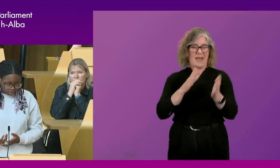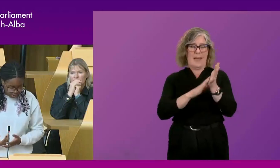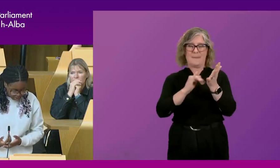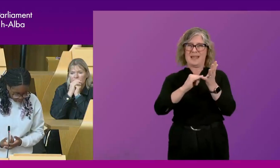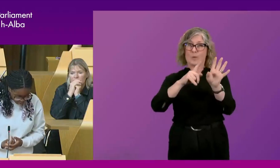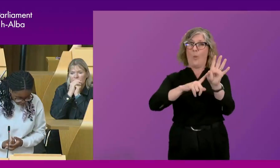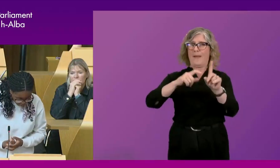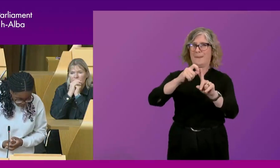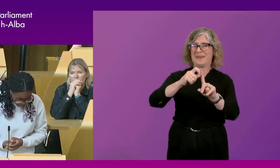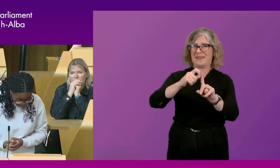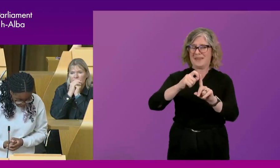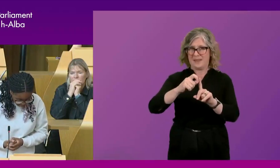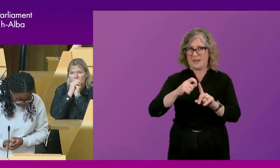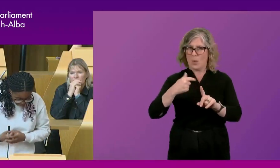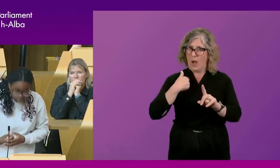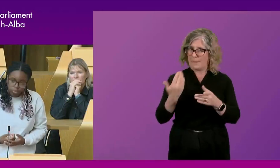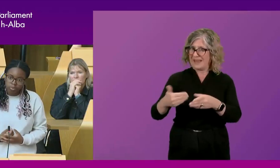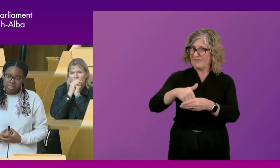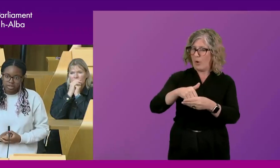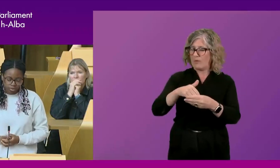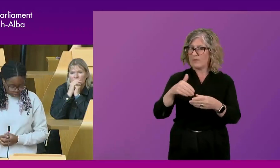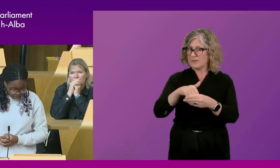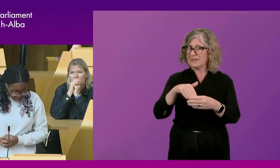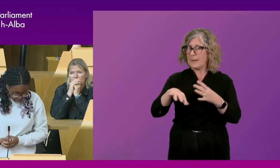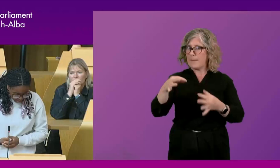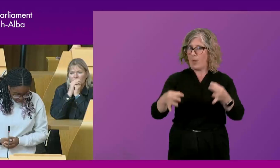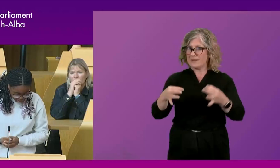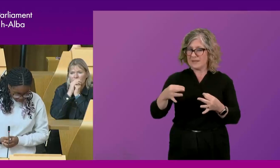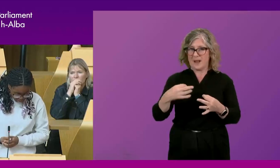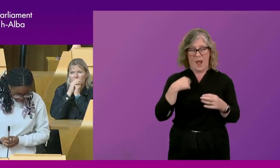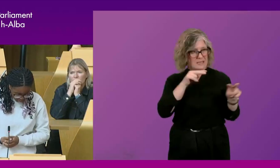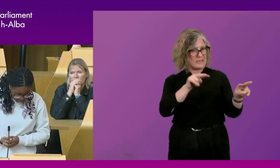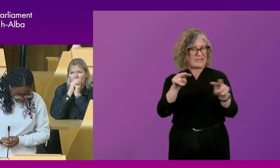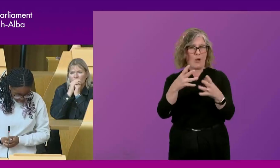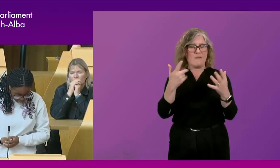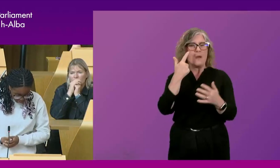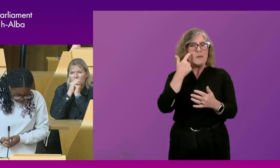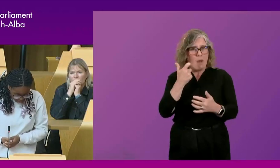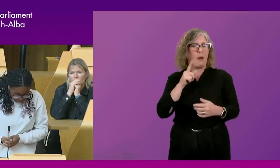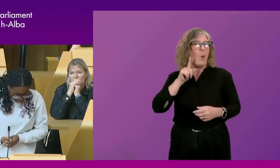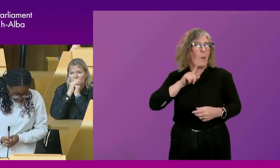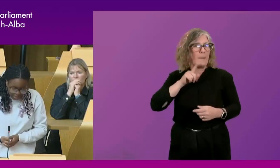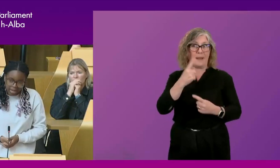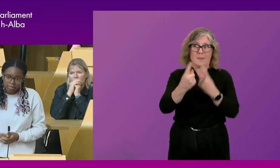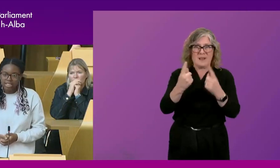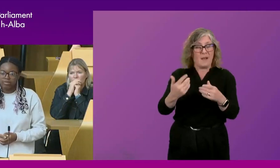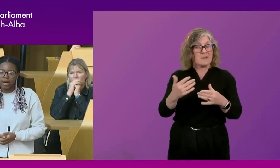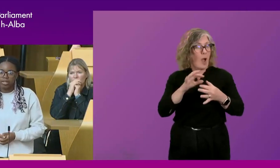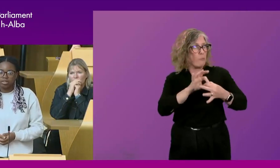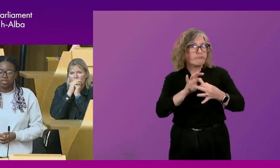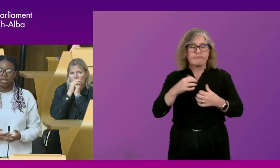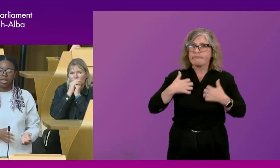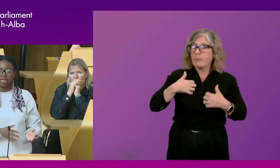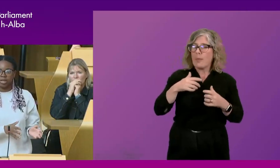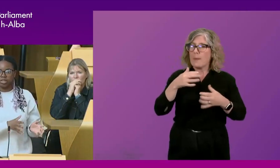in politics and whatnot. Um, and I know myself, young women that are engaged with, um, politics, but there are massive